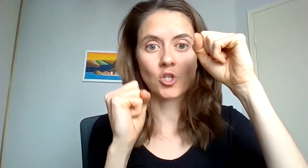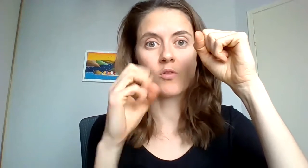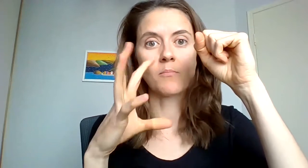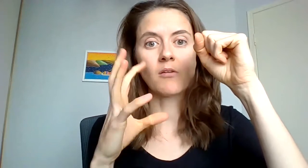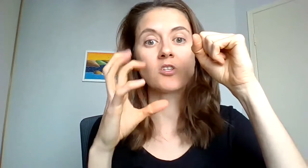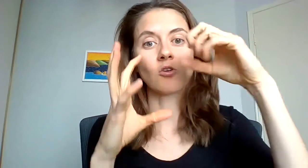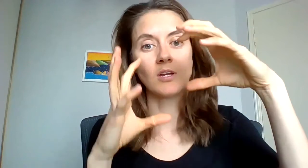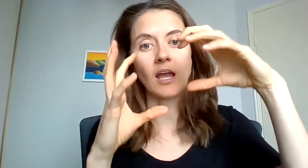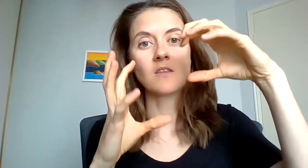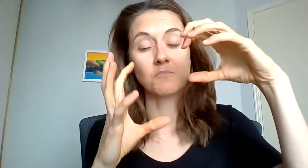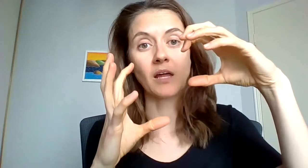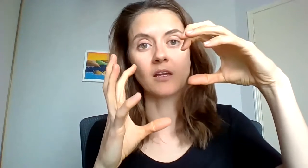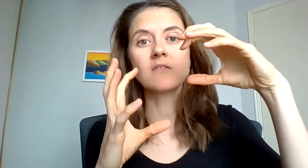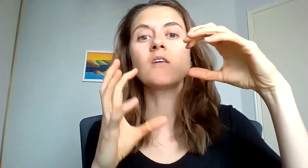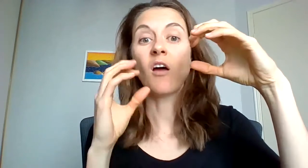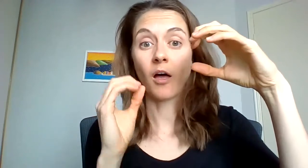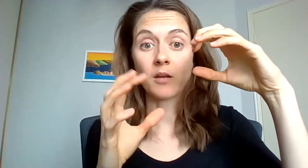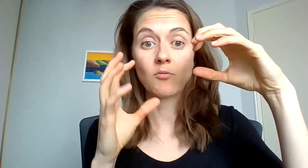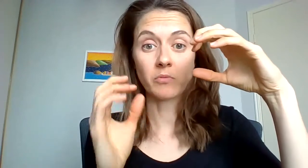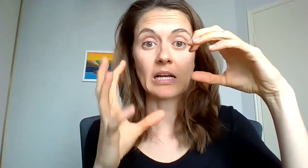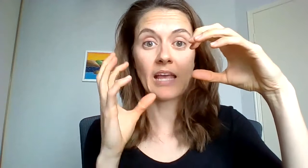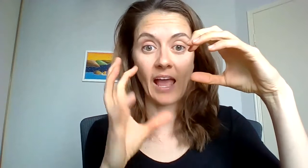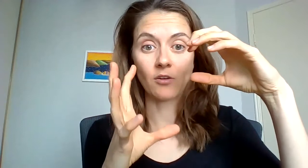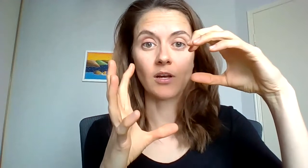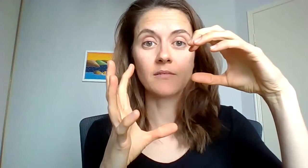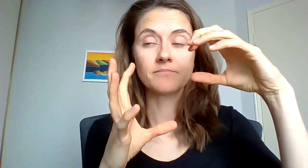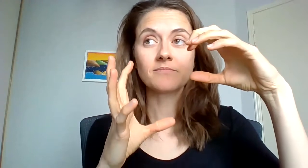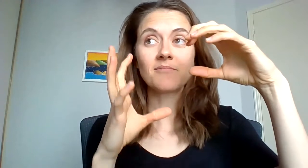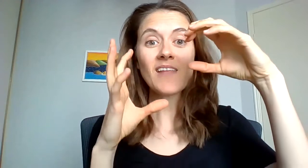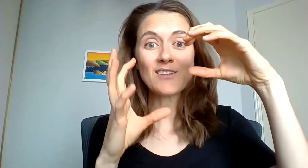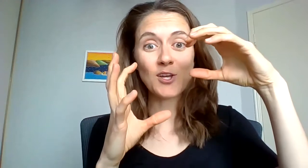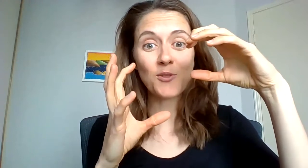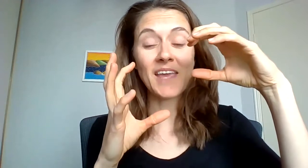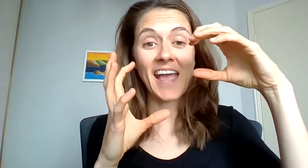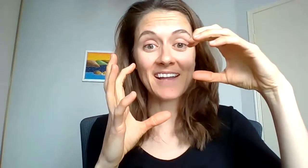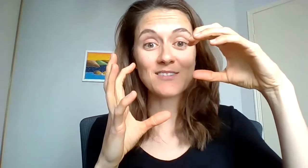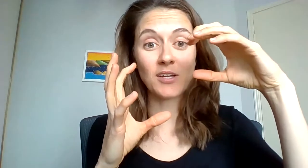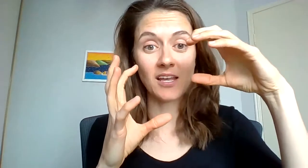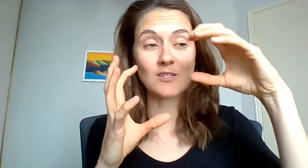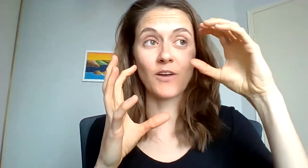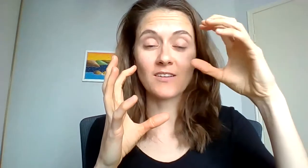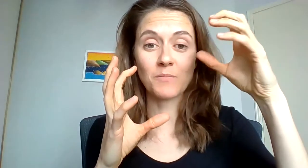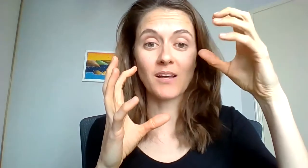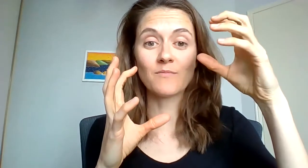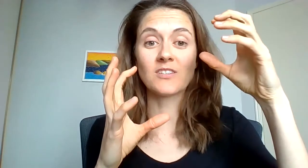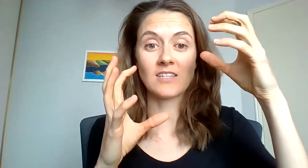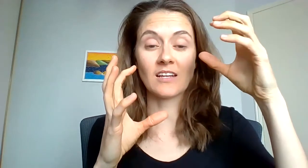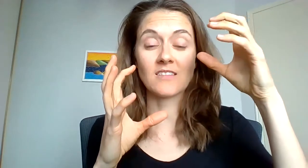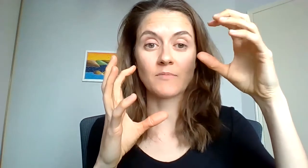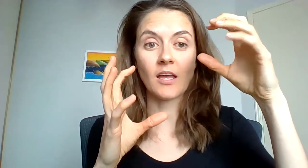show the mirror to create this balance, I'm going to be really angry and so the answer is for us mums to start accepting